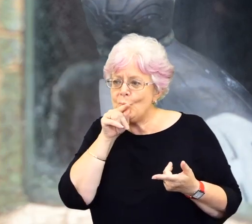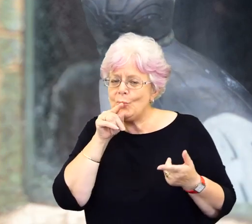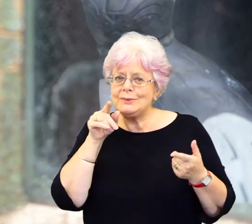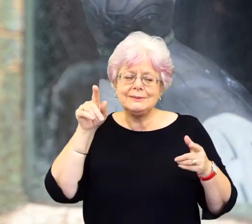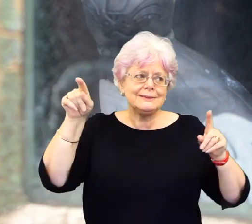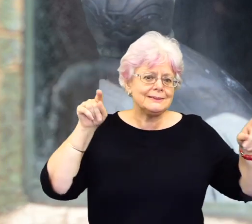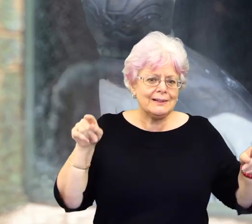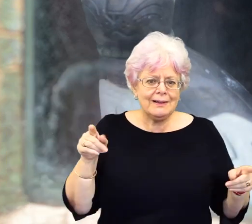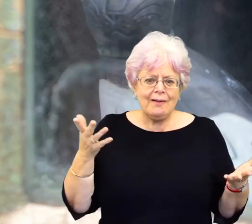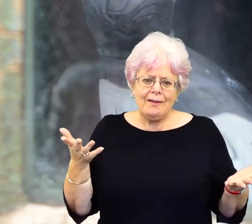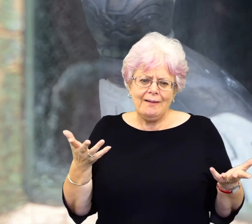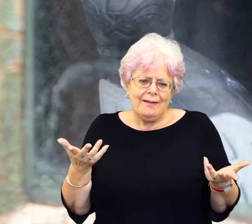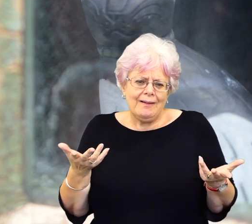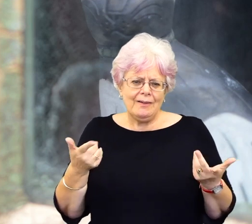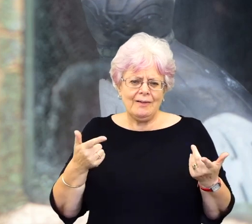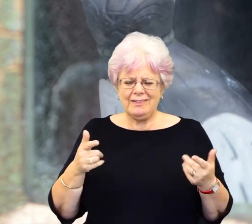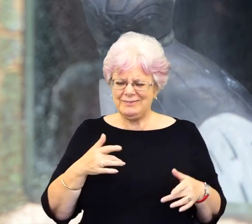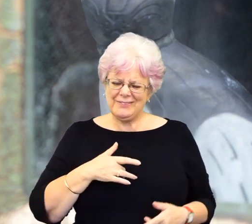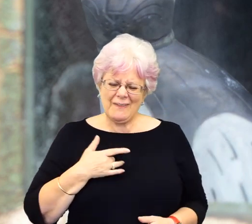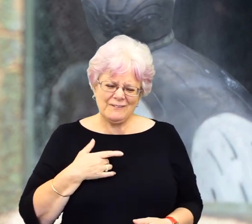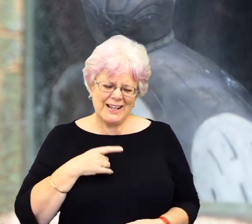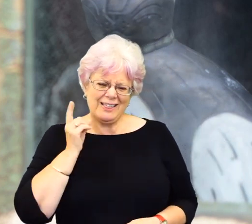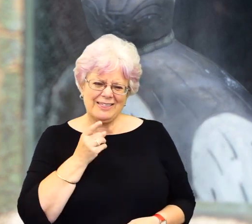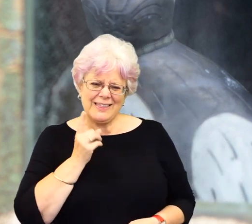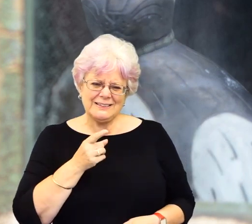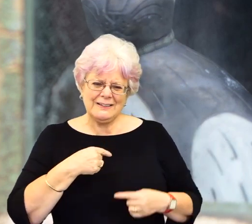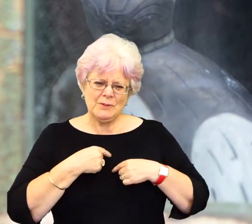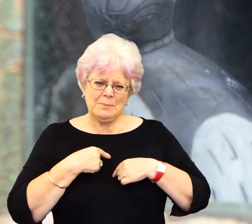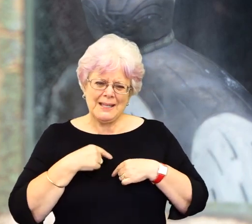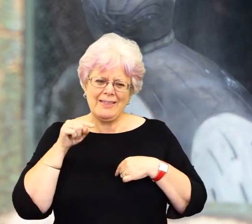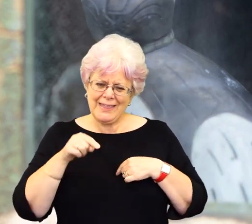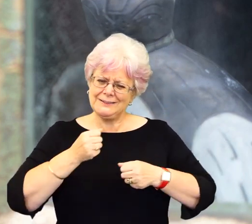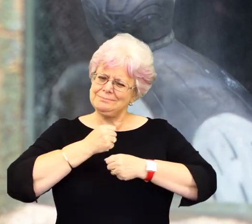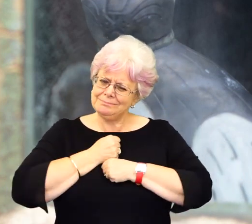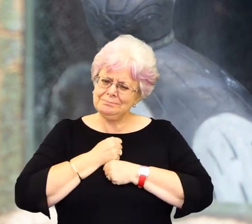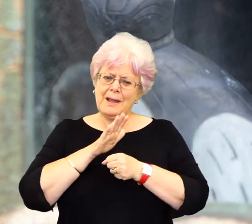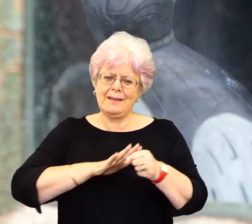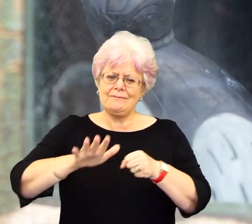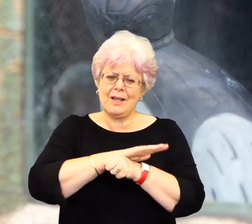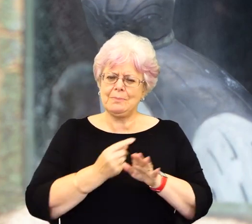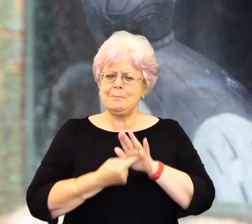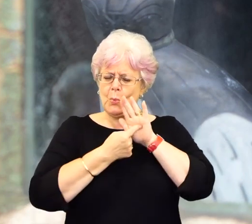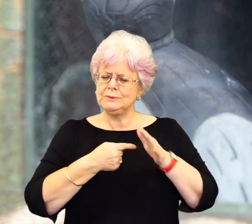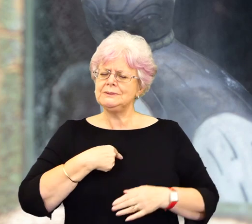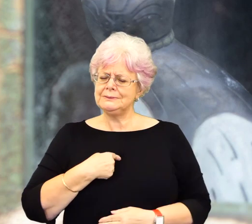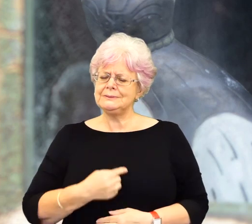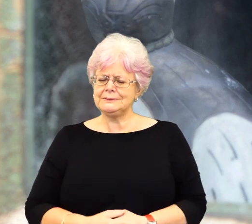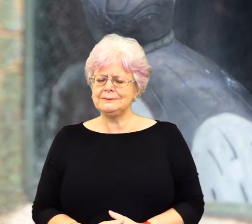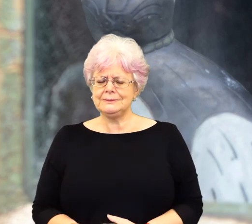birds outside. Yes, think that's, I think that's, that's in, I think for me, I think I'm realizing more and more that my environment is very important.